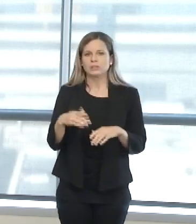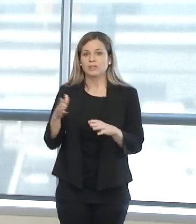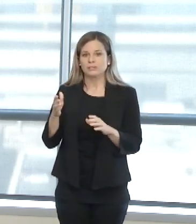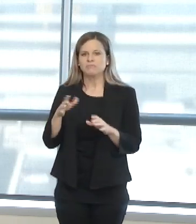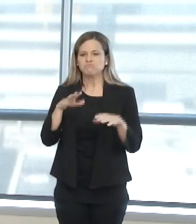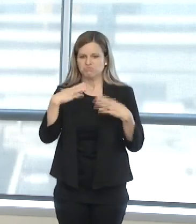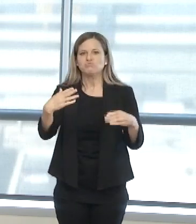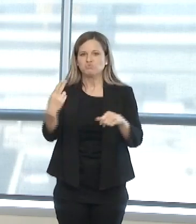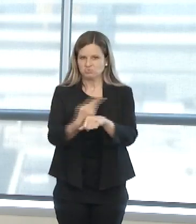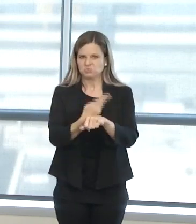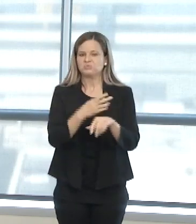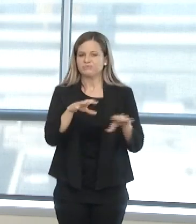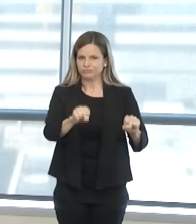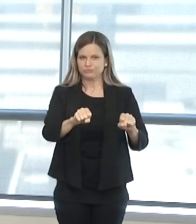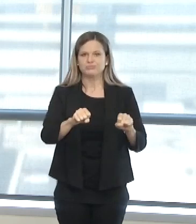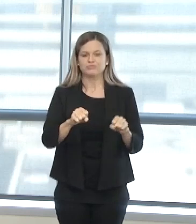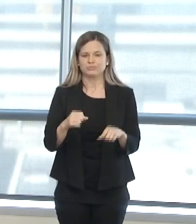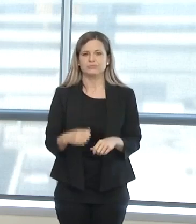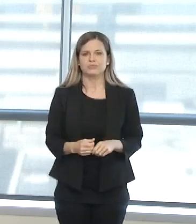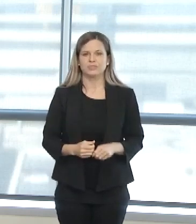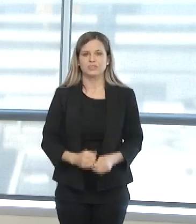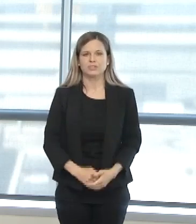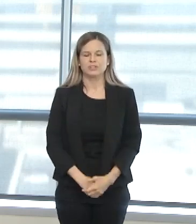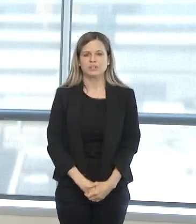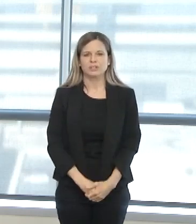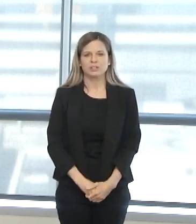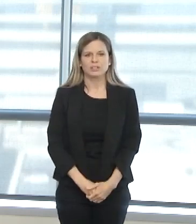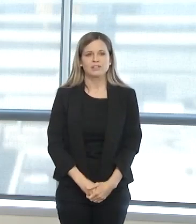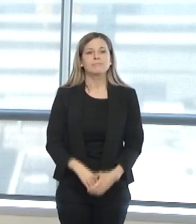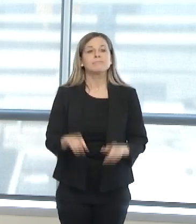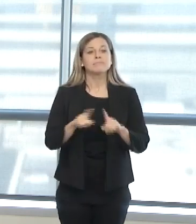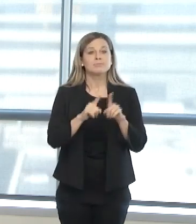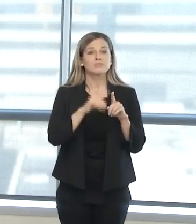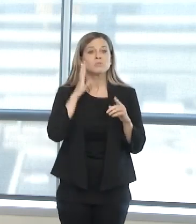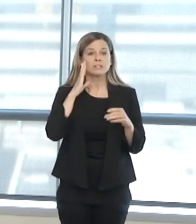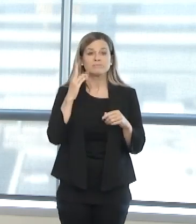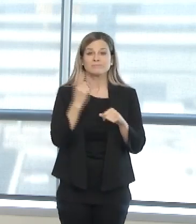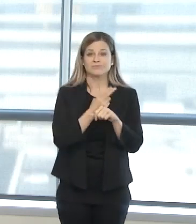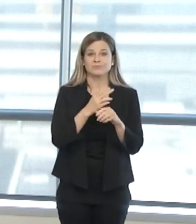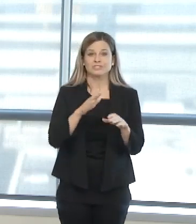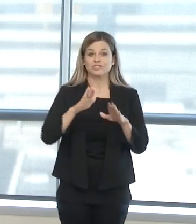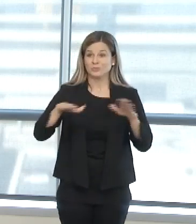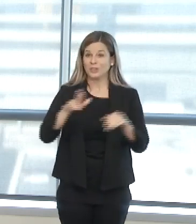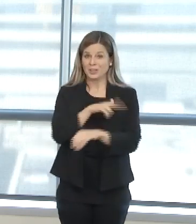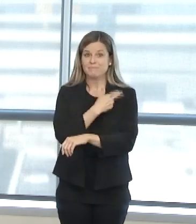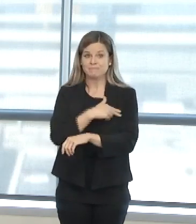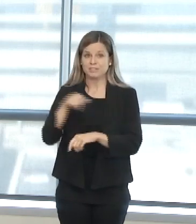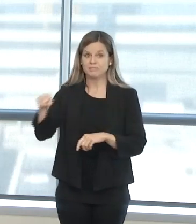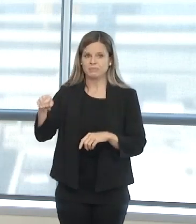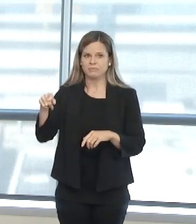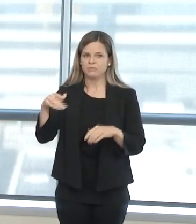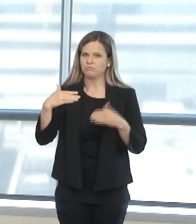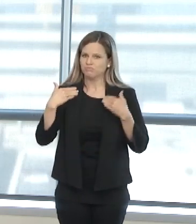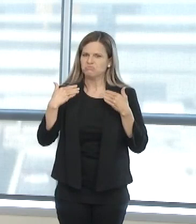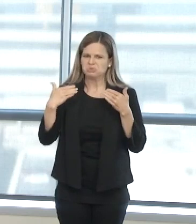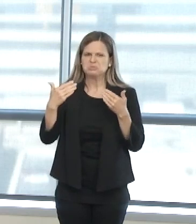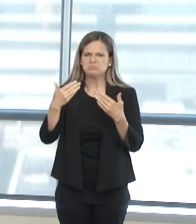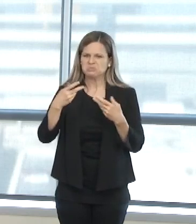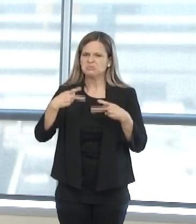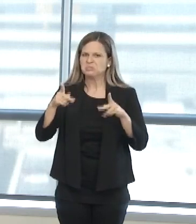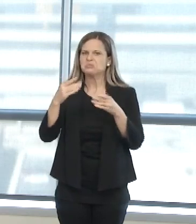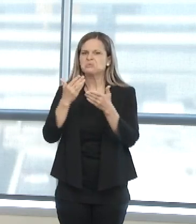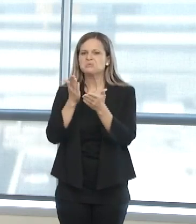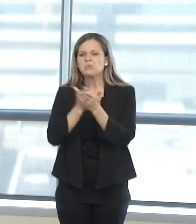the Children's Hospital will admit adult patients ages 18 up to 26, with some exceptions, as well as accepting pediatric